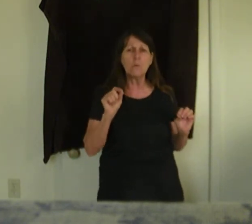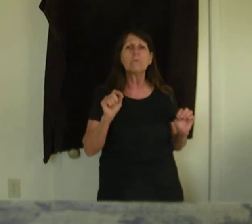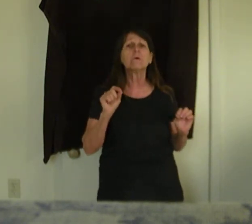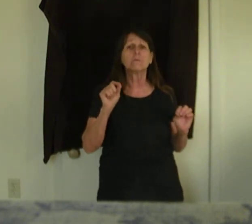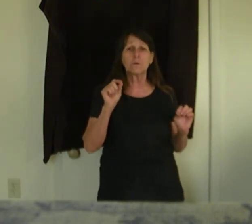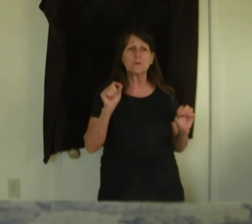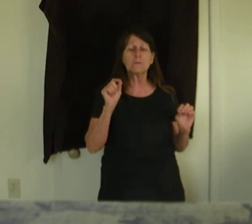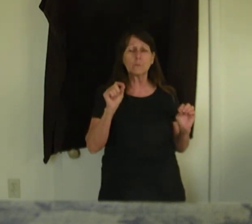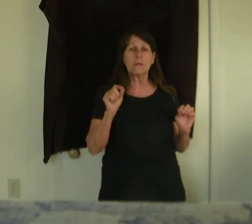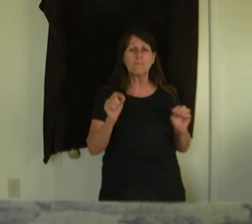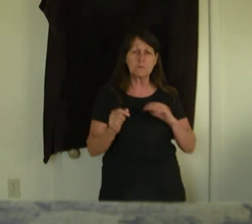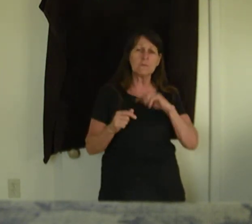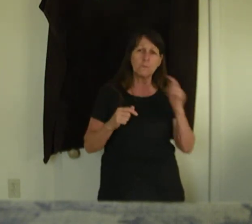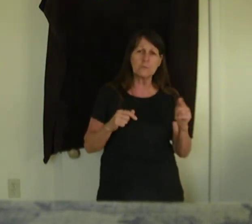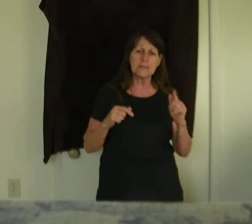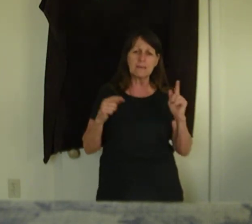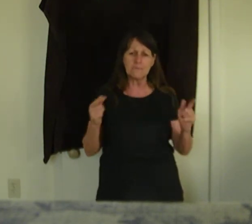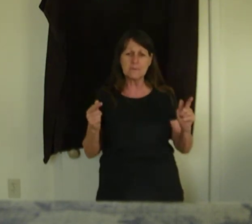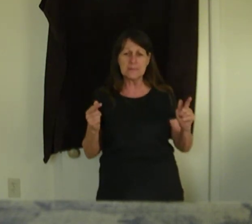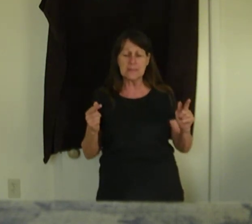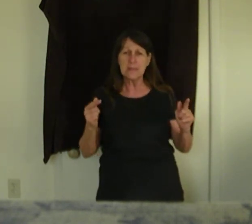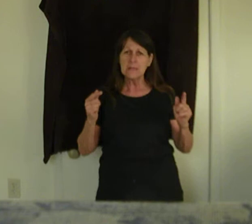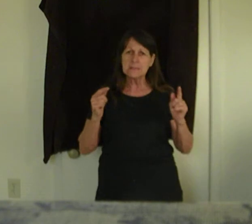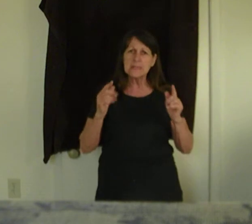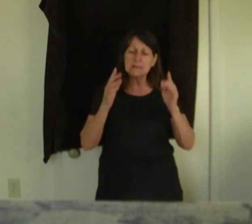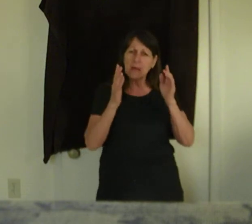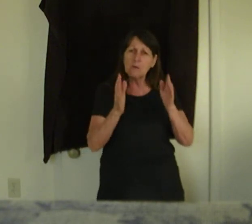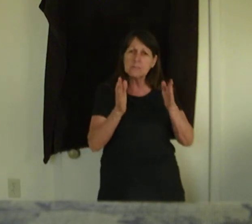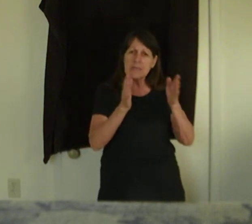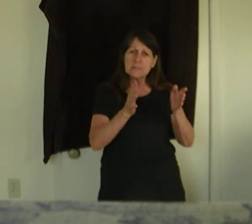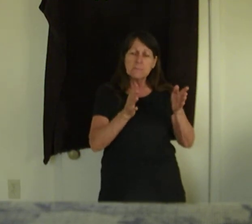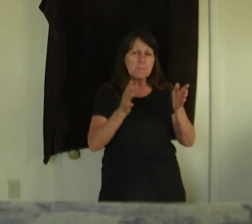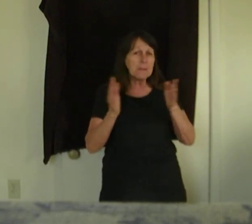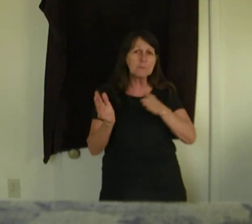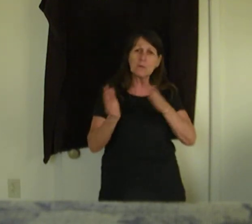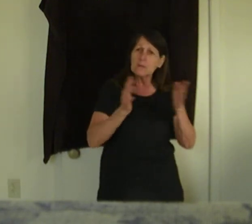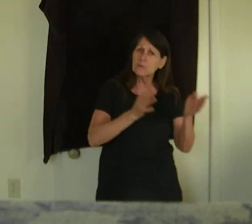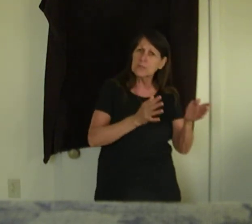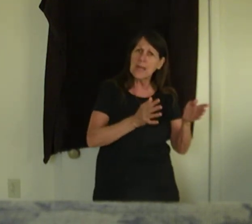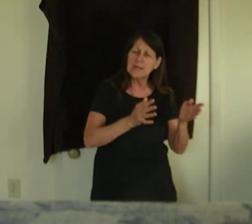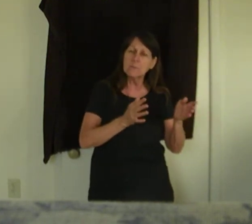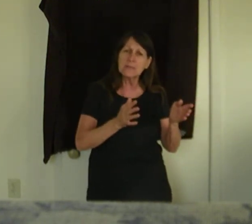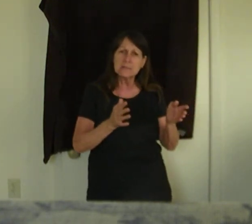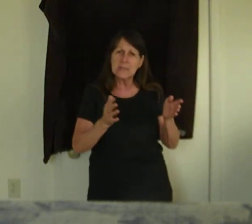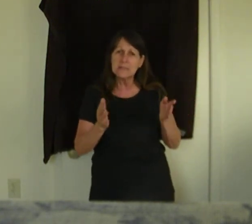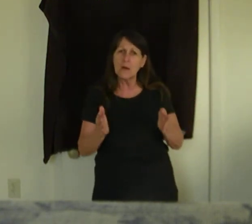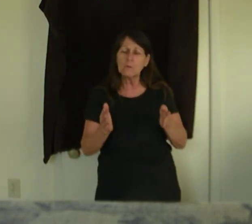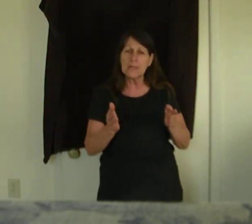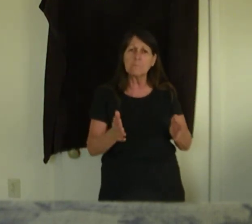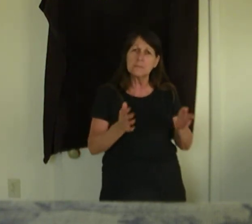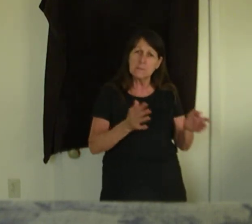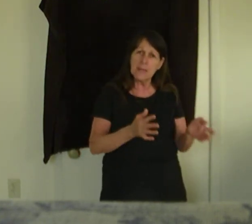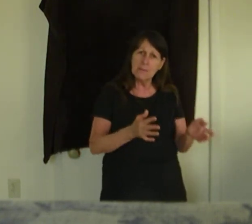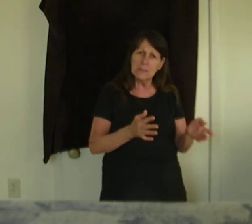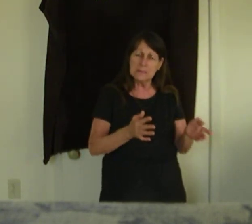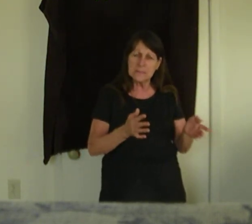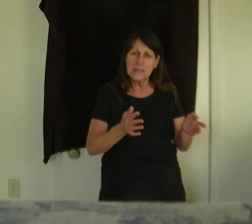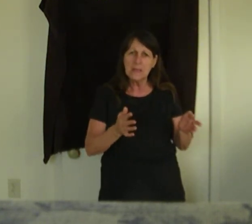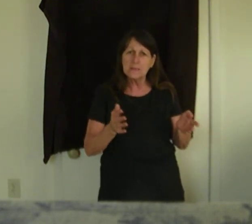33 verses 14 and 15. See, in the Old Testament, people don't understand it because they don't keep the commandments. The